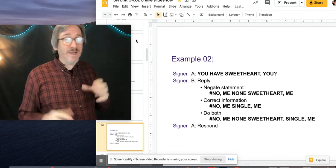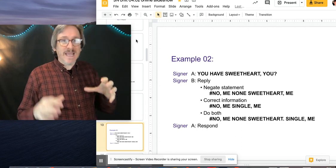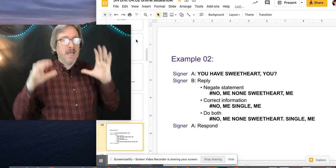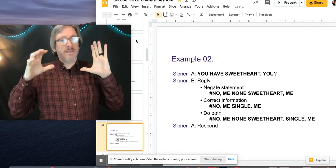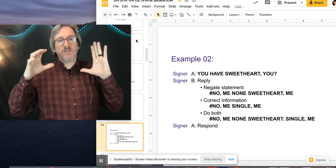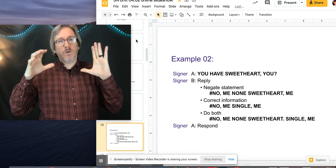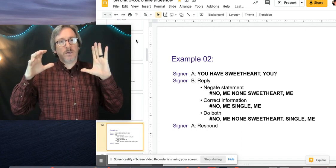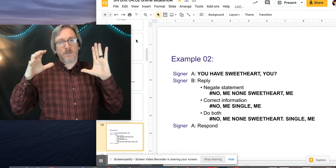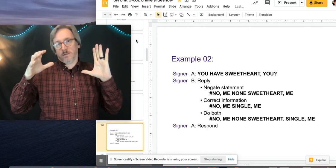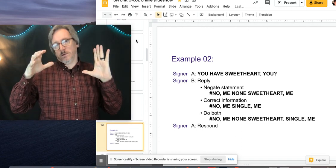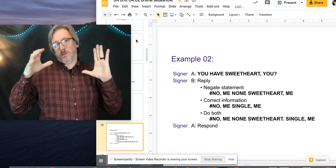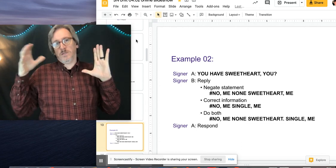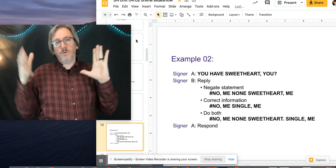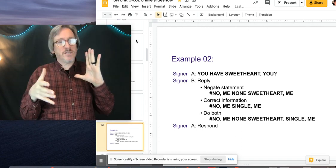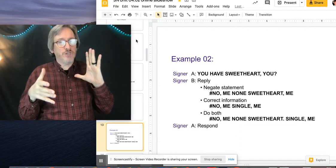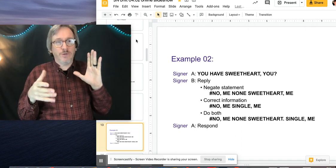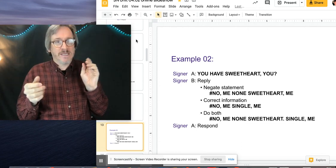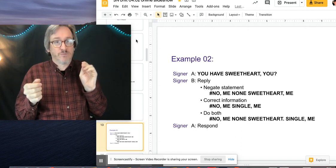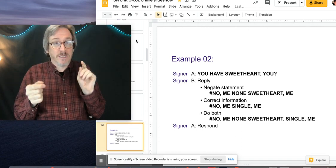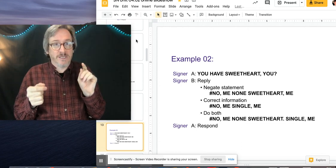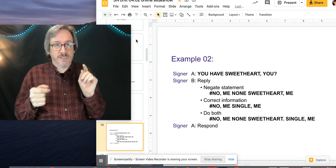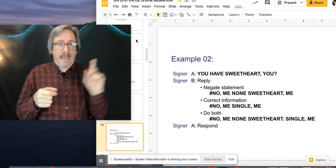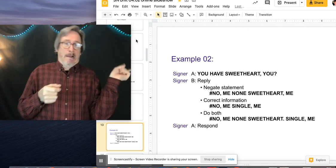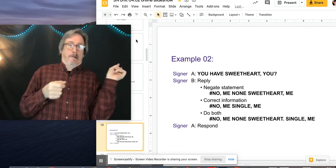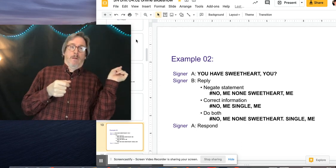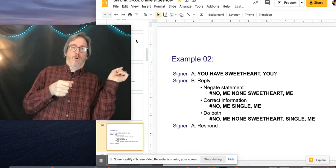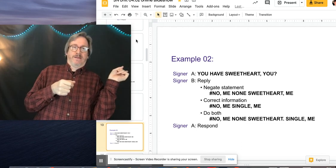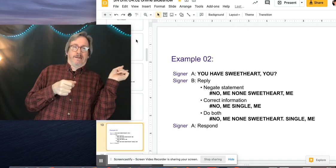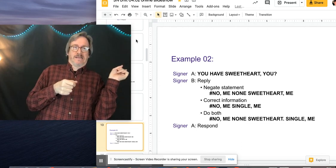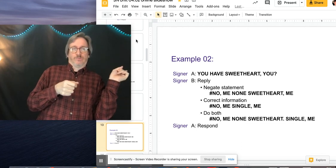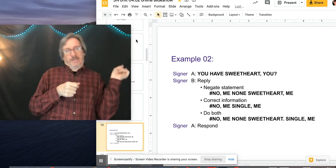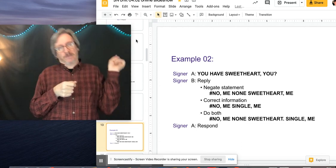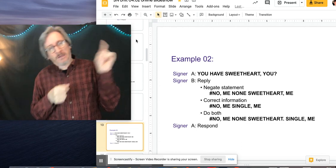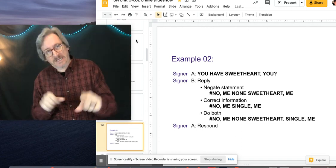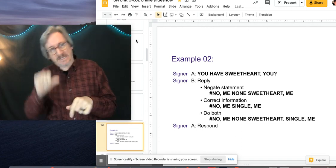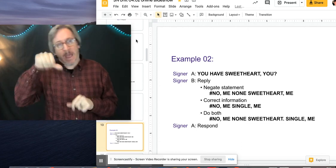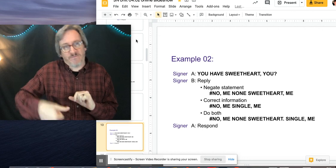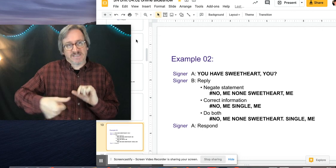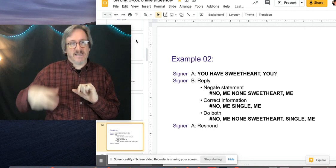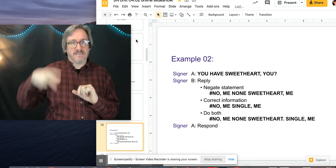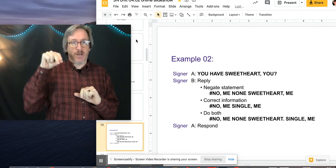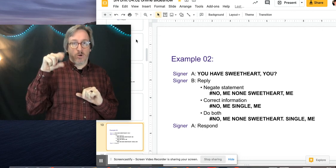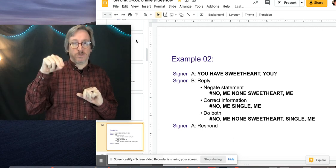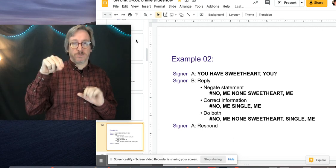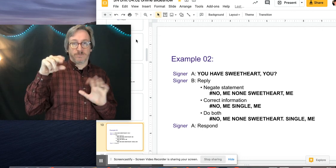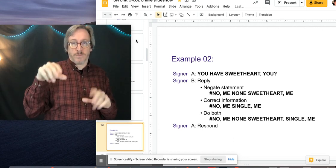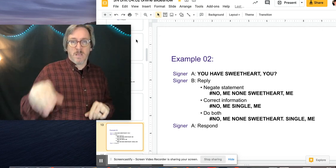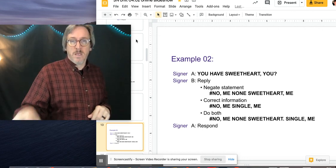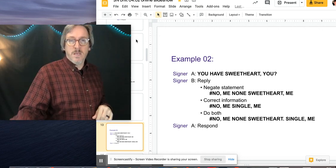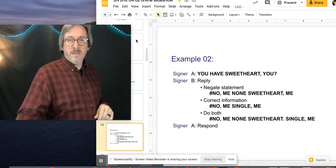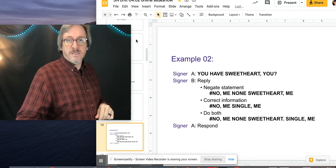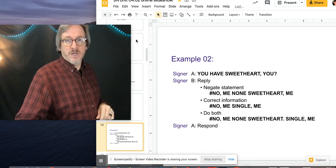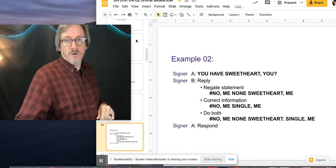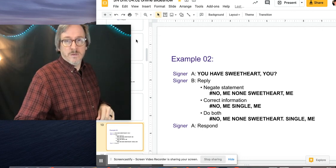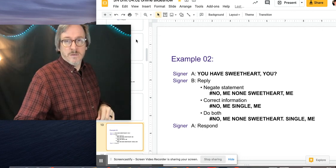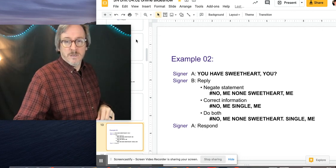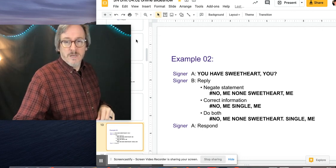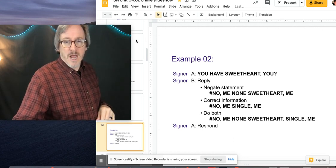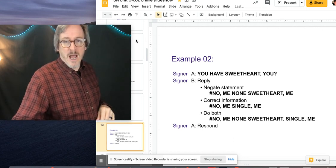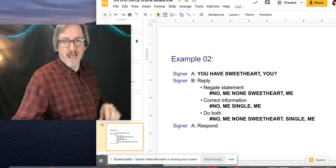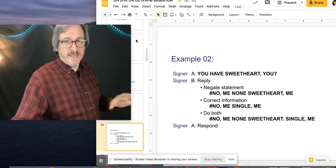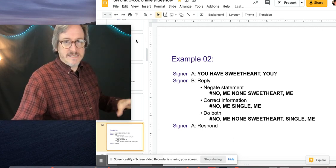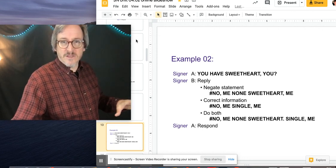So again, this one, unit two is really just saying, hey, remember what we did last week. Let's emphasize the no's. So